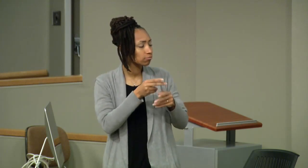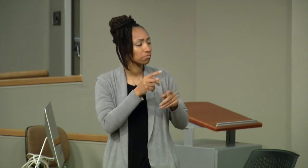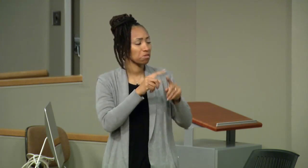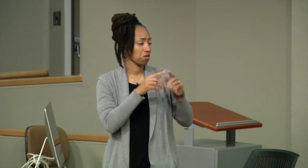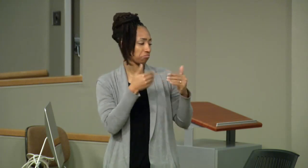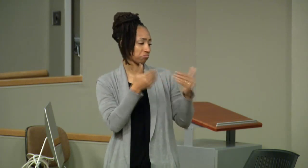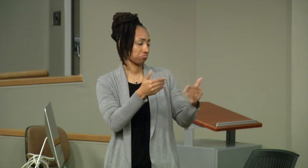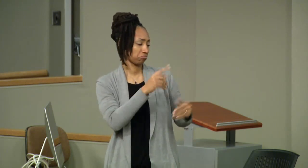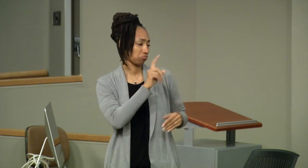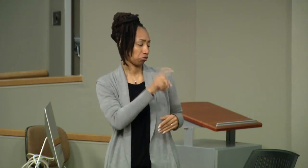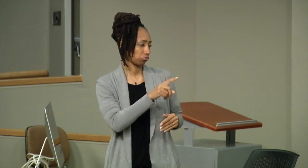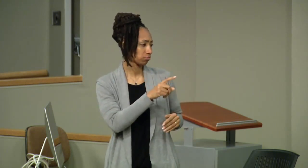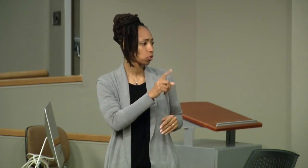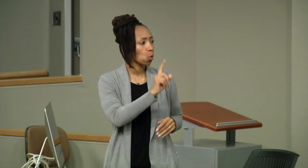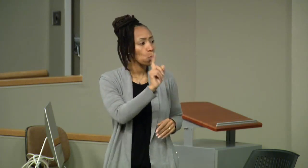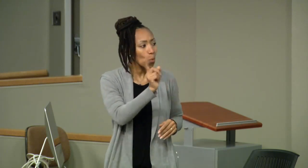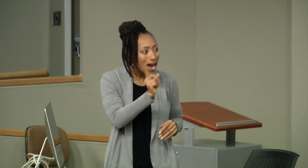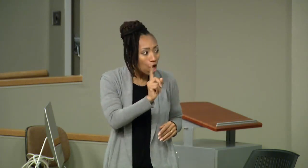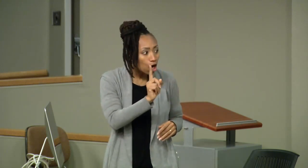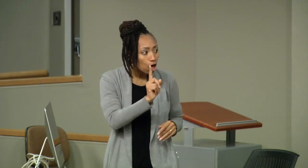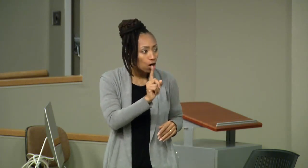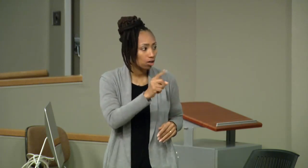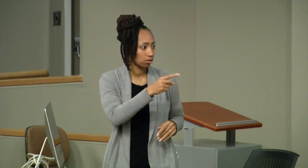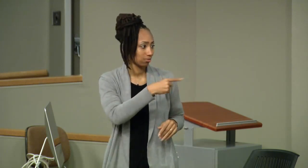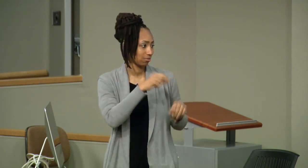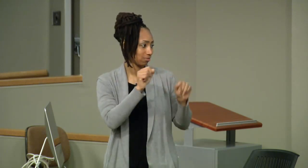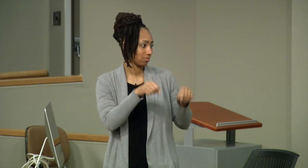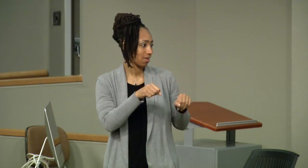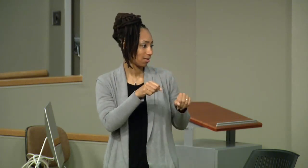you have touched on a bit but I'd like to bring it up anyway